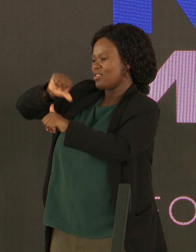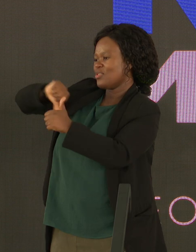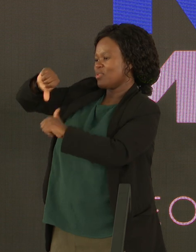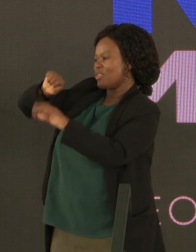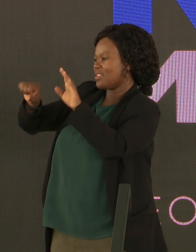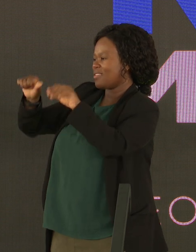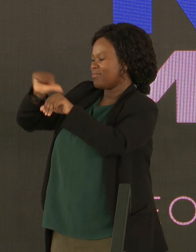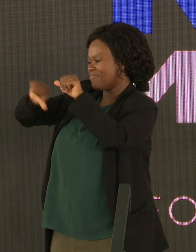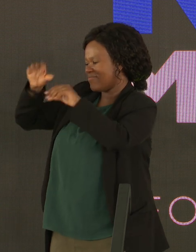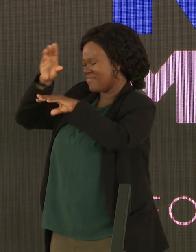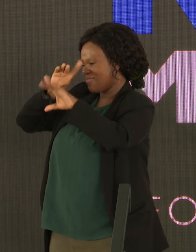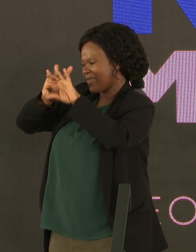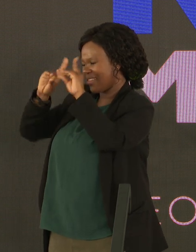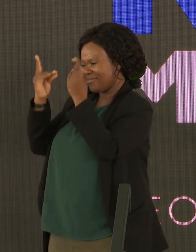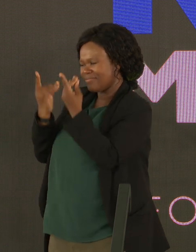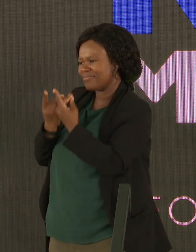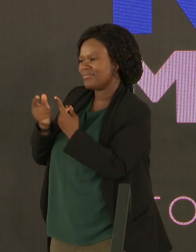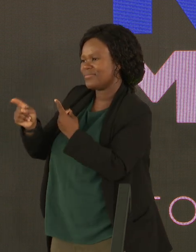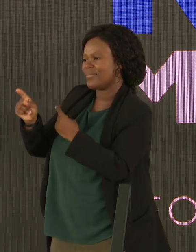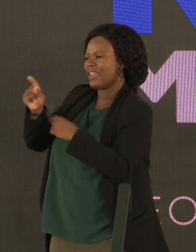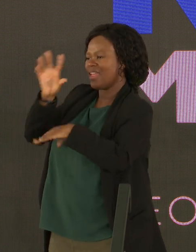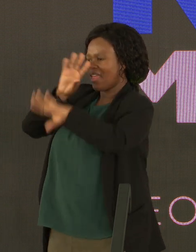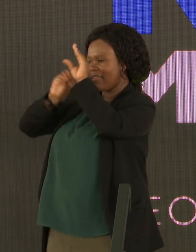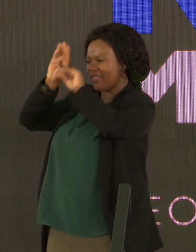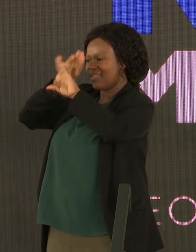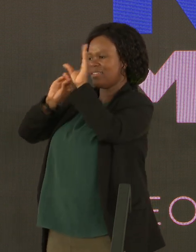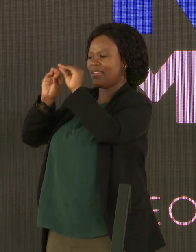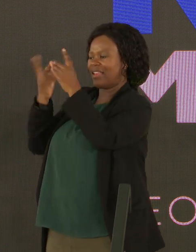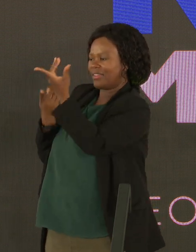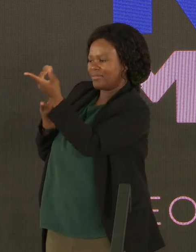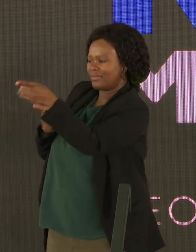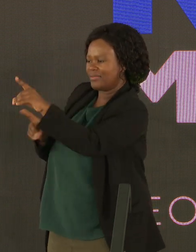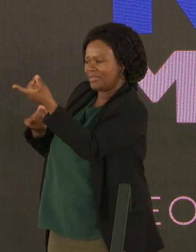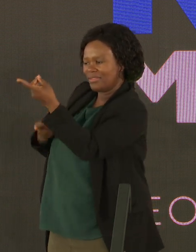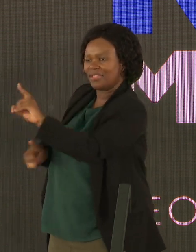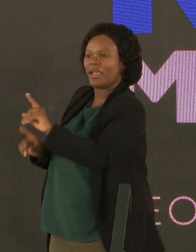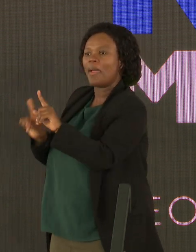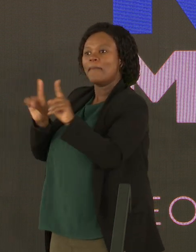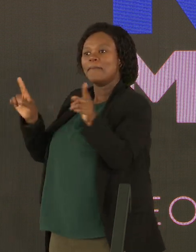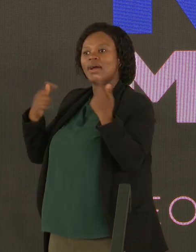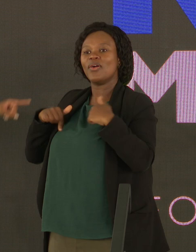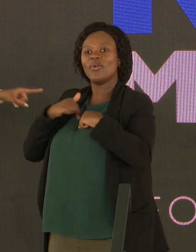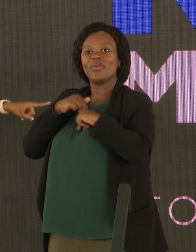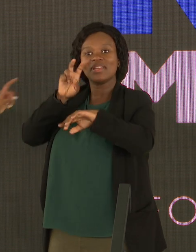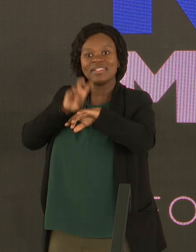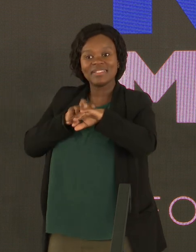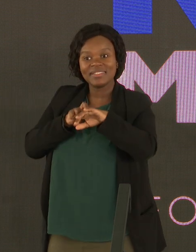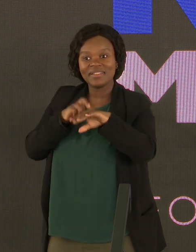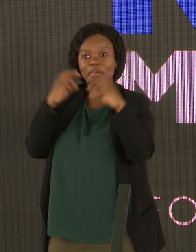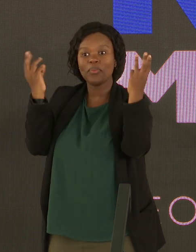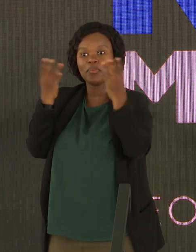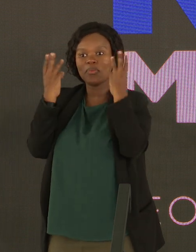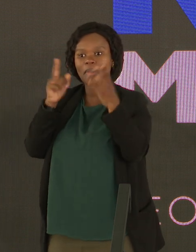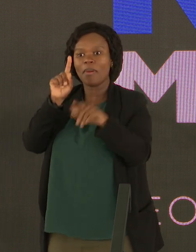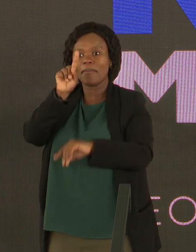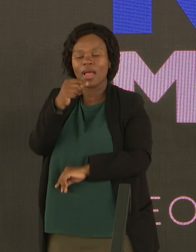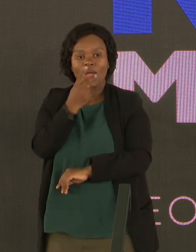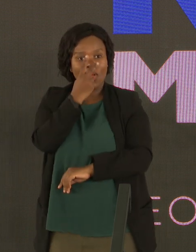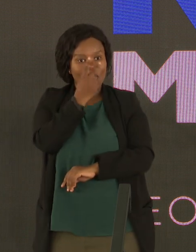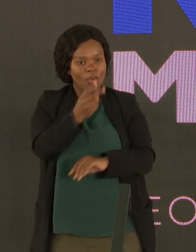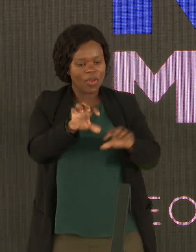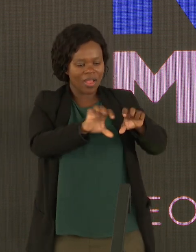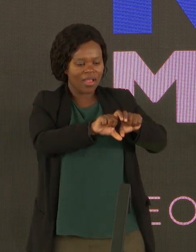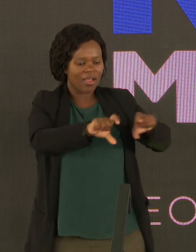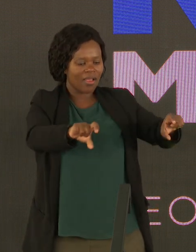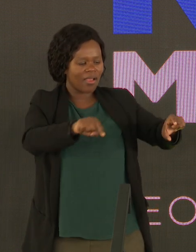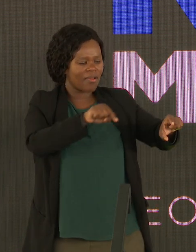but we need people in STEM fields. We need people who are going to be able to look at a broken pipe in Kailij